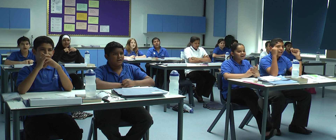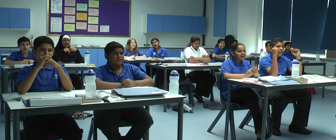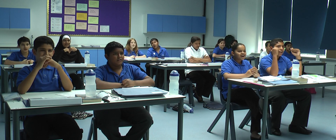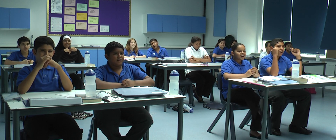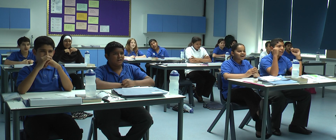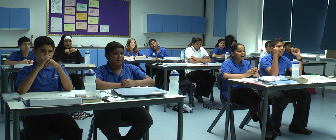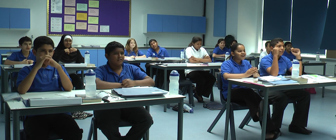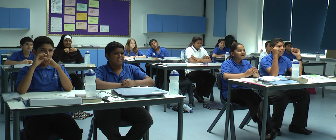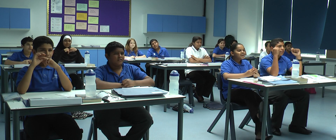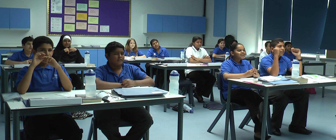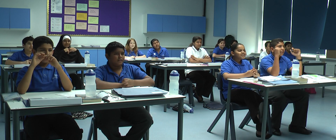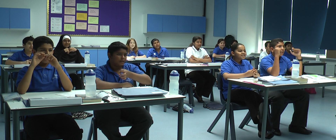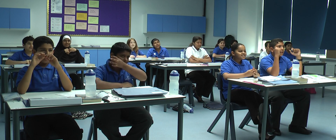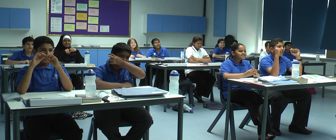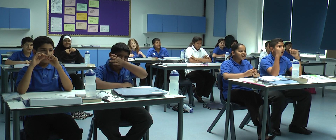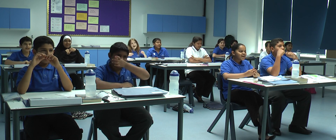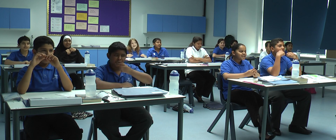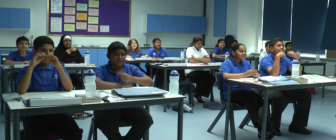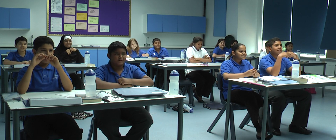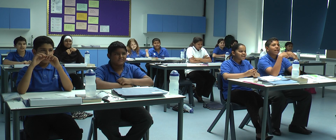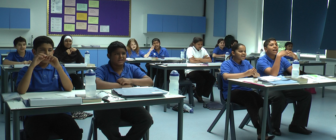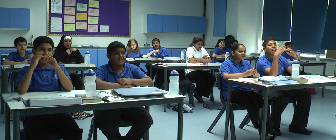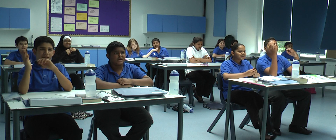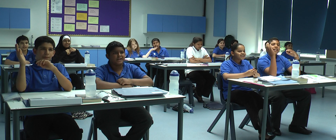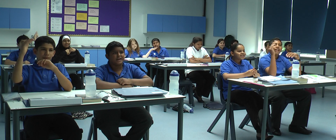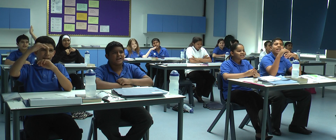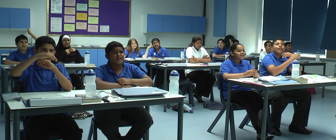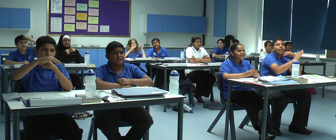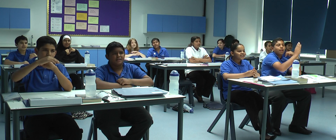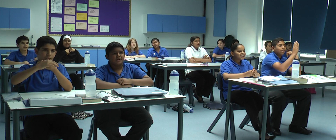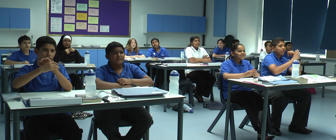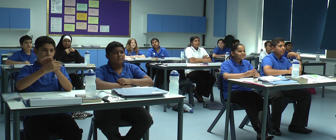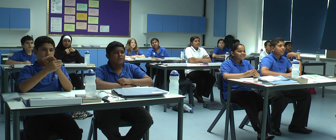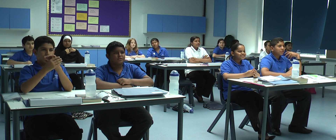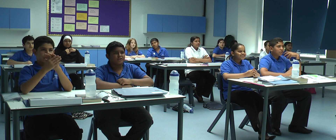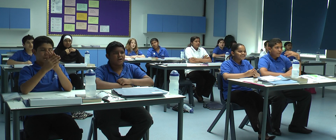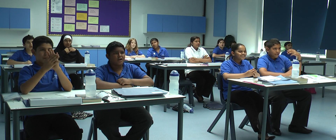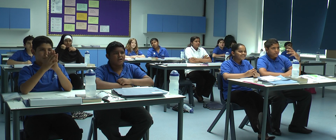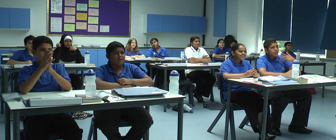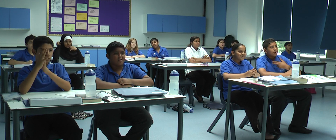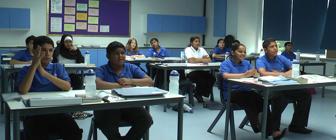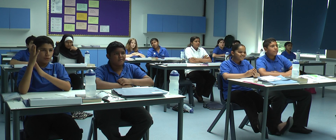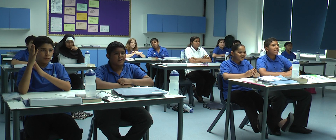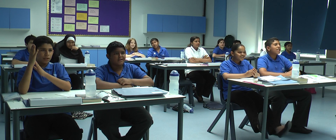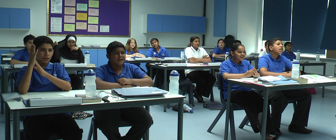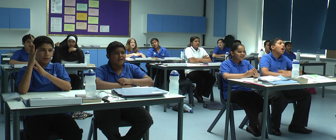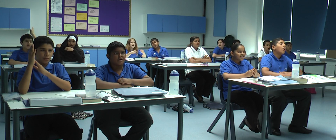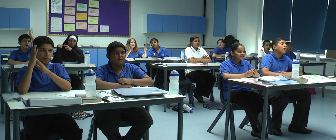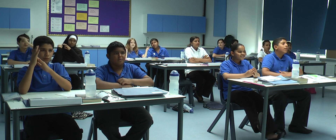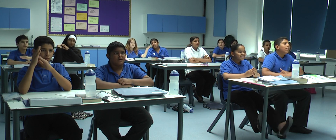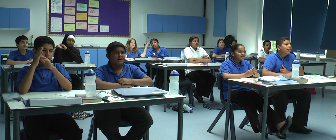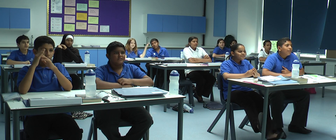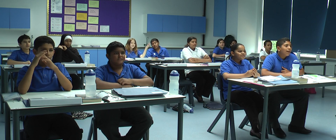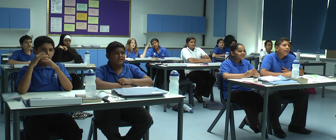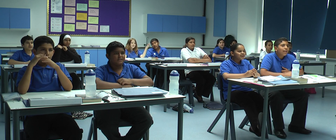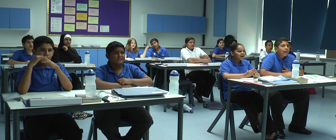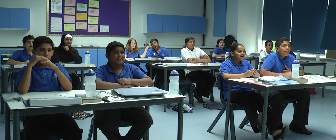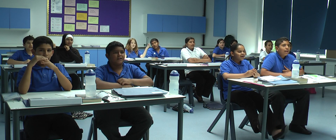-huh, uh-huh. It's KSA in here. We'll show you before we go. We are